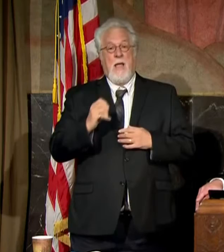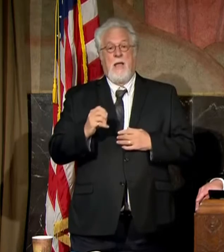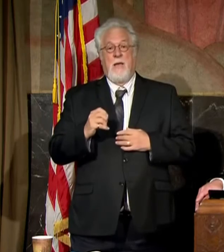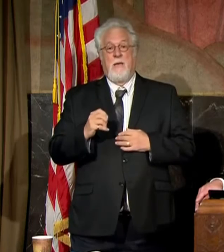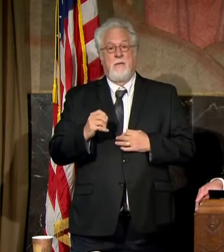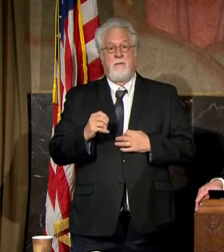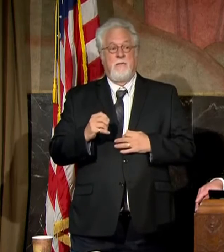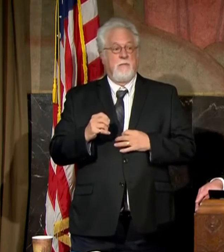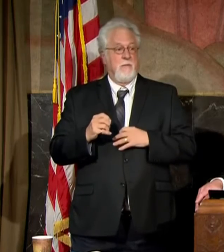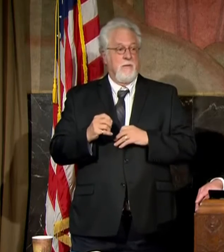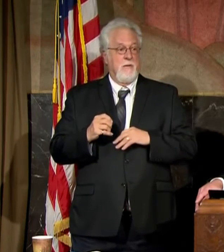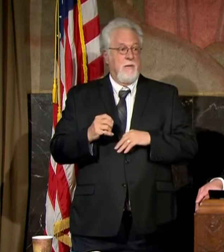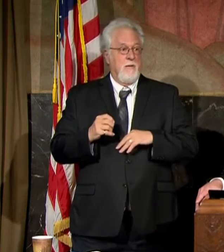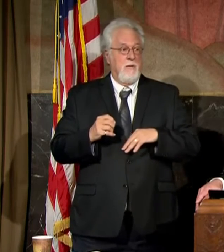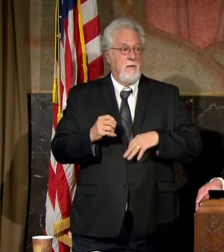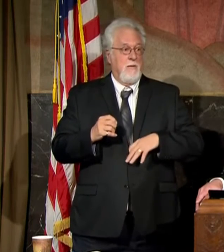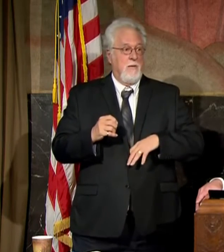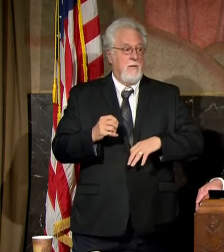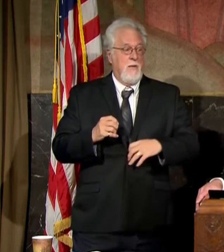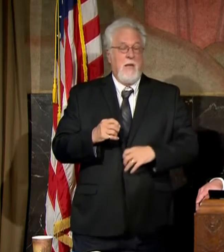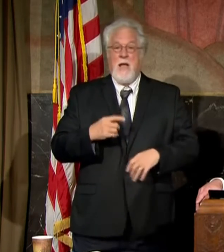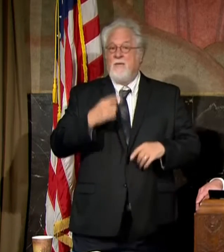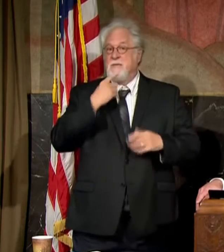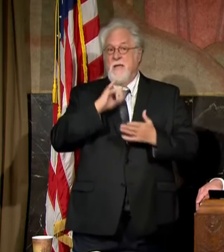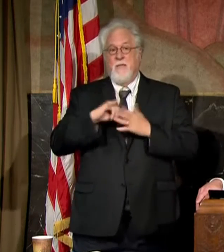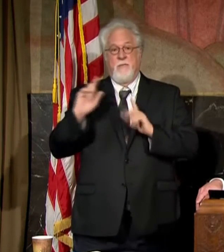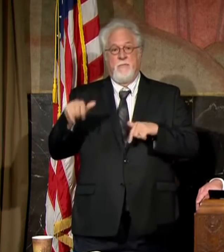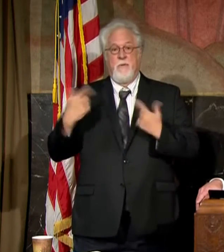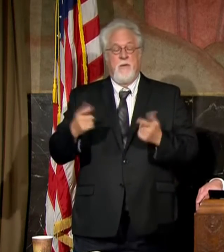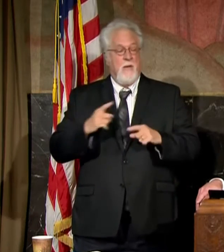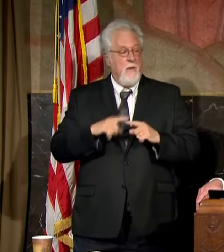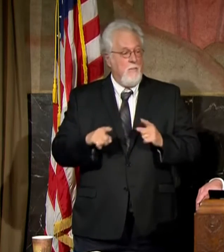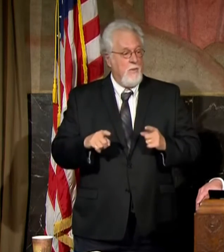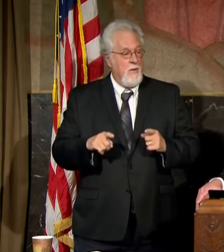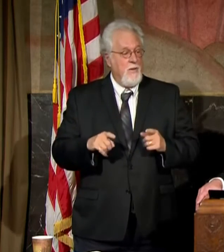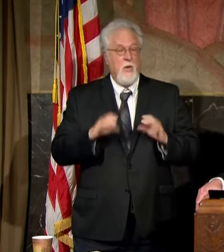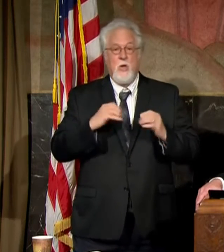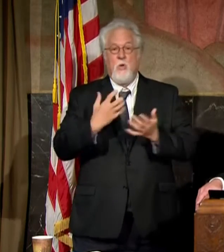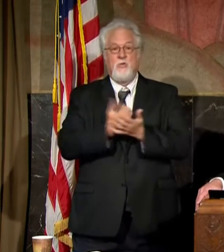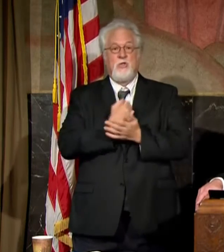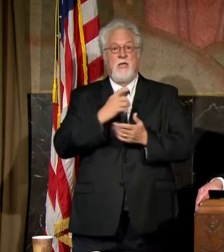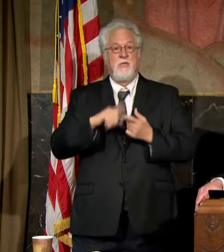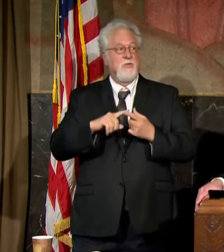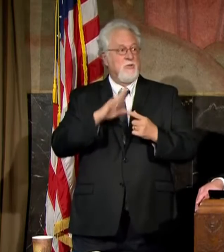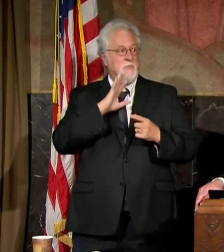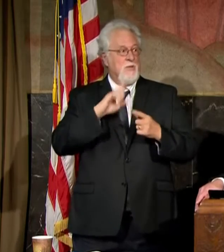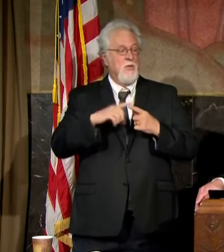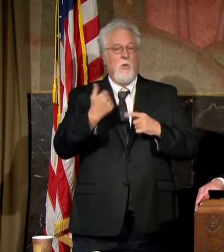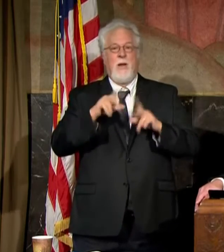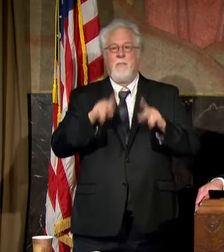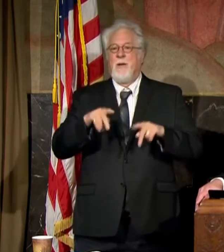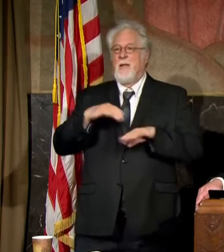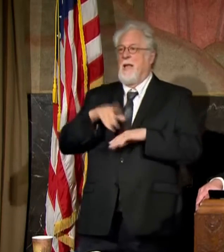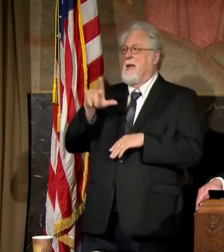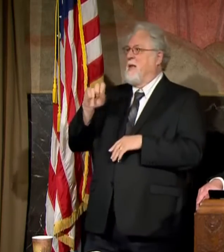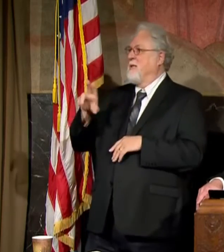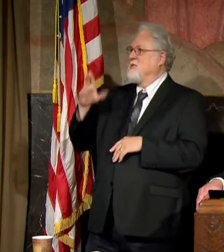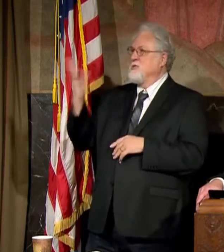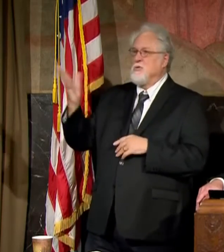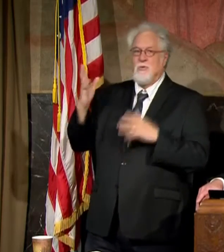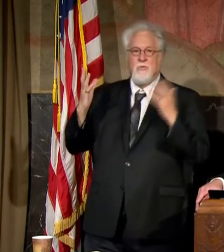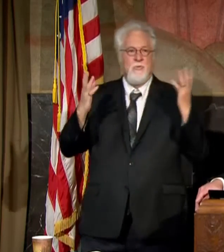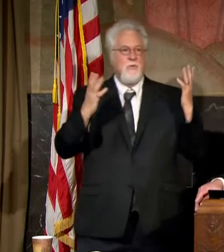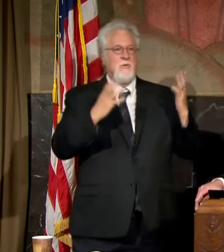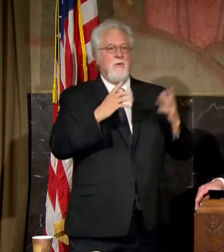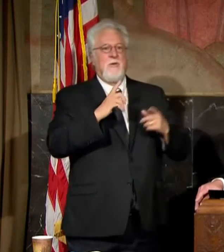guessing that that happened since I've been at this podium, so I haven't had any chance to speak to anyone at LSU or elsewhere